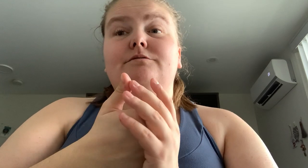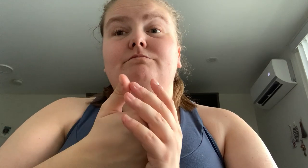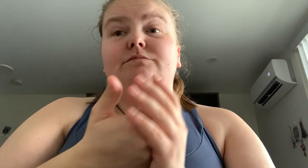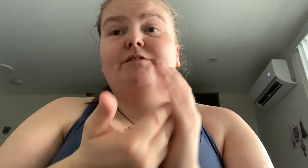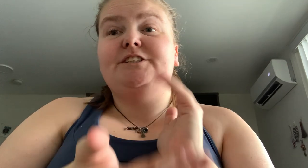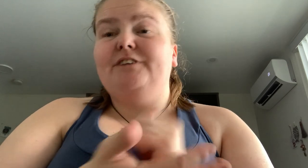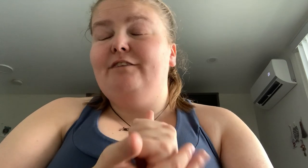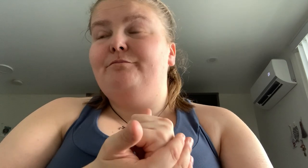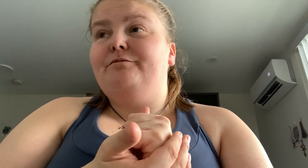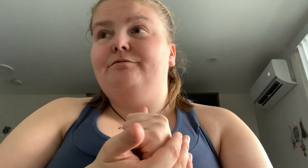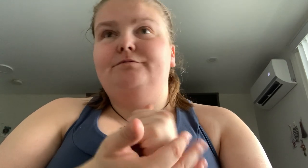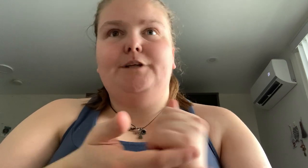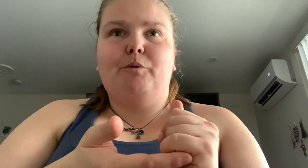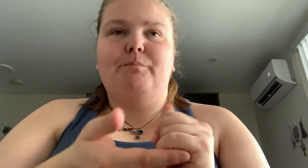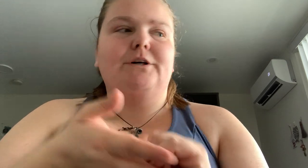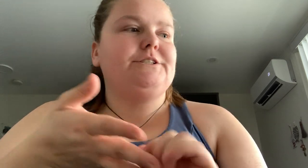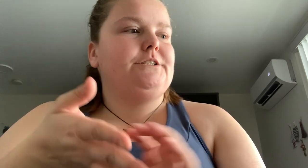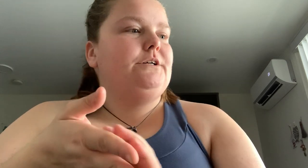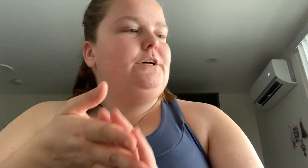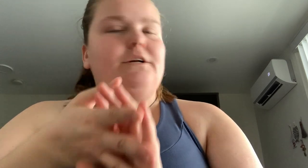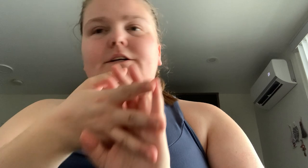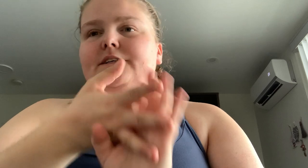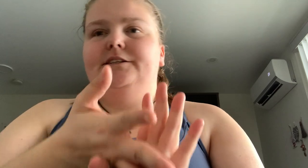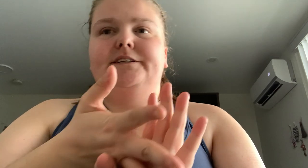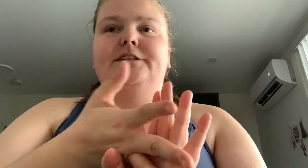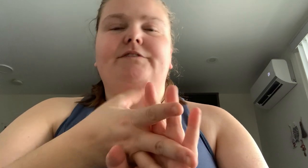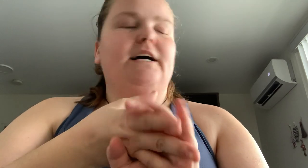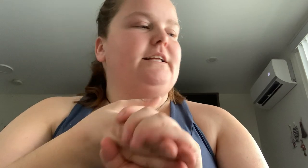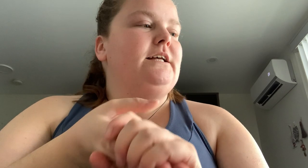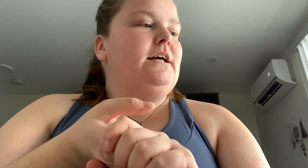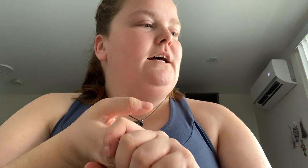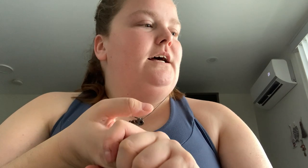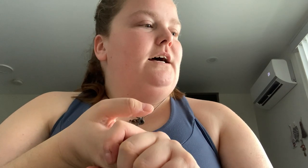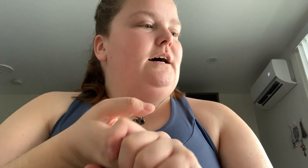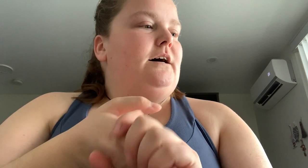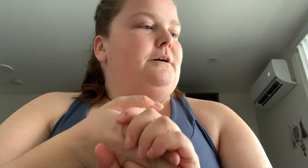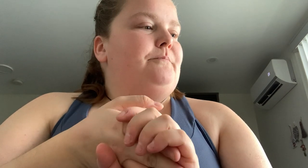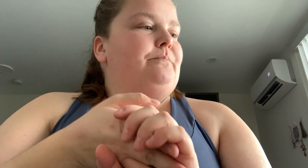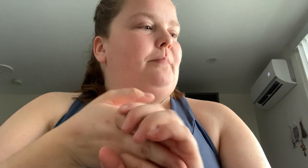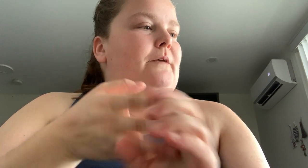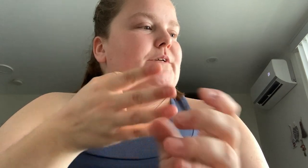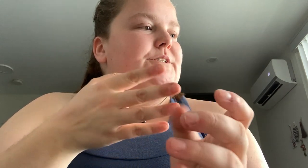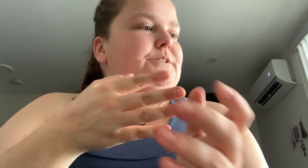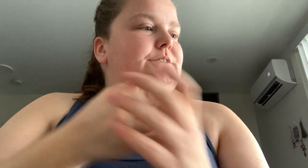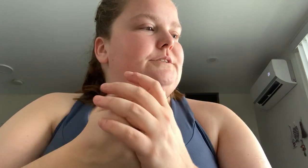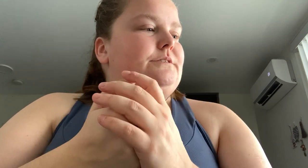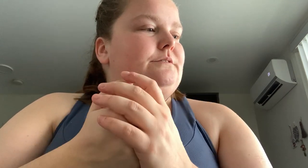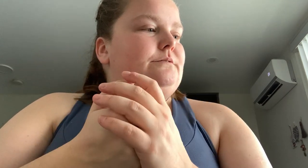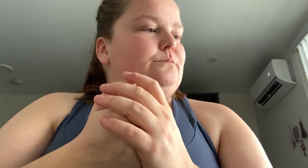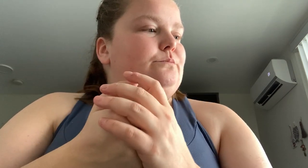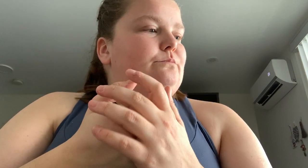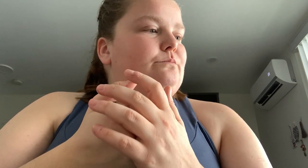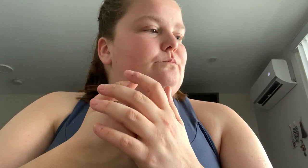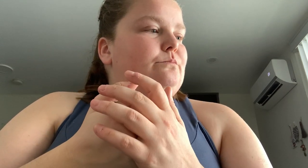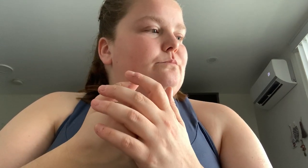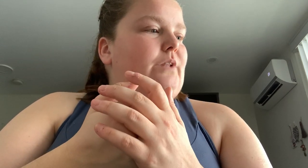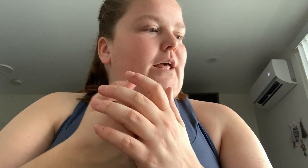If it's five separate books, it's fine. Um, if it's like,